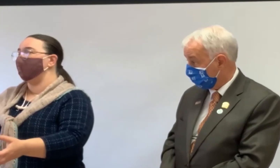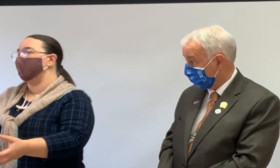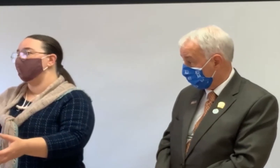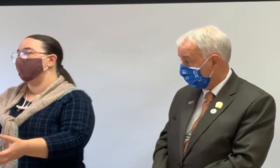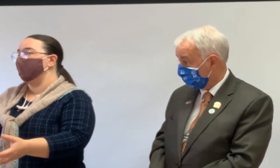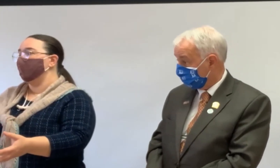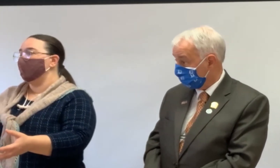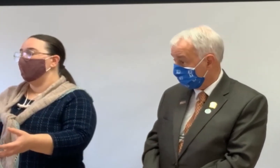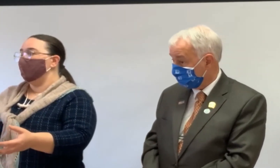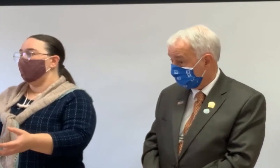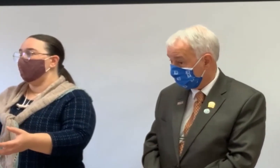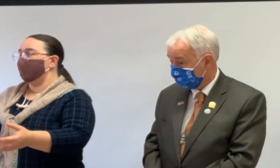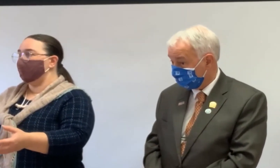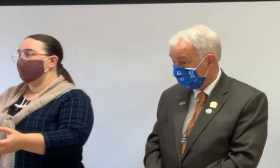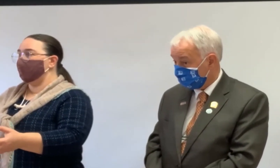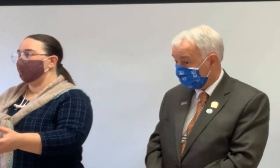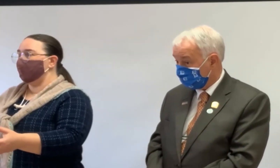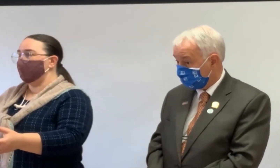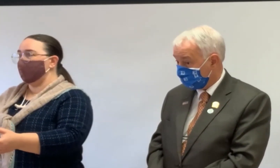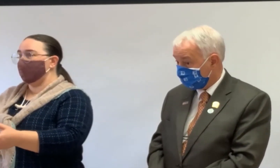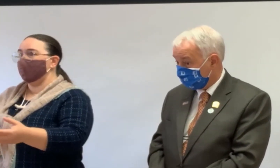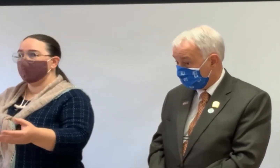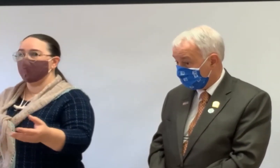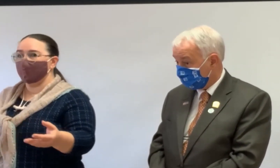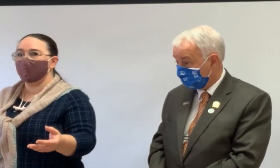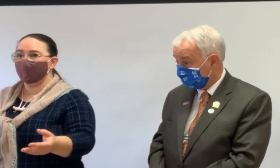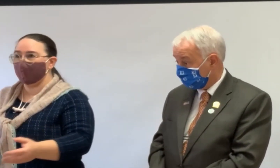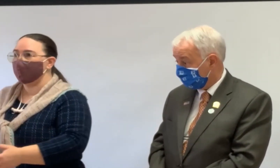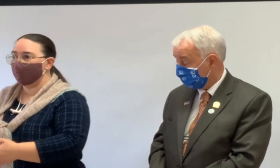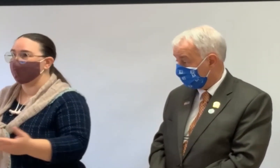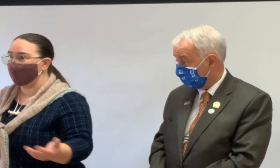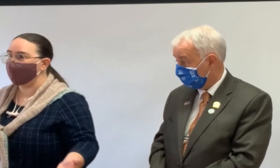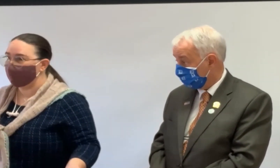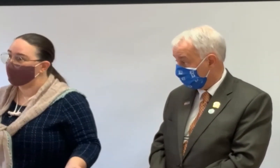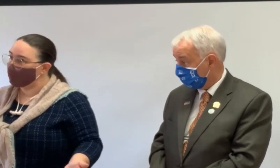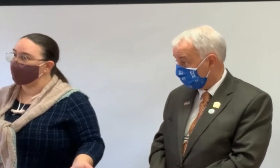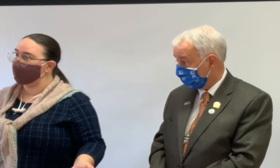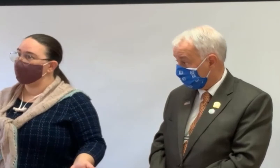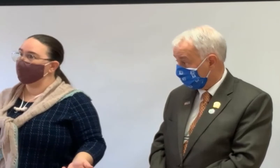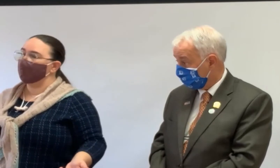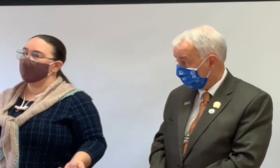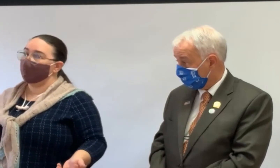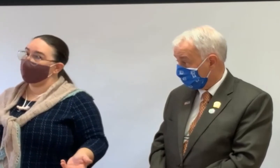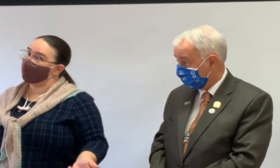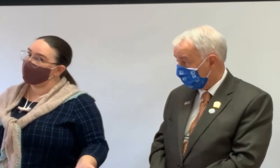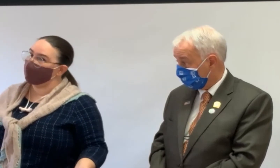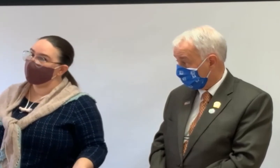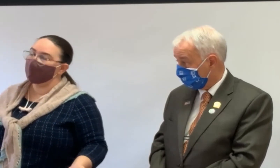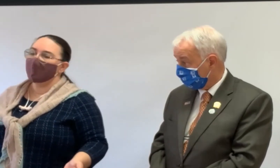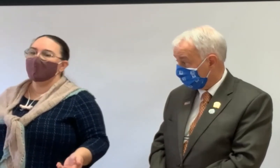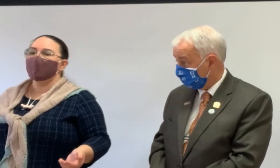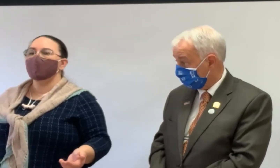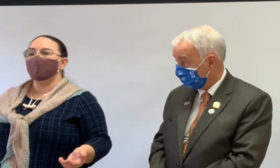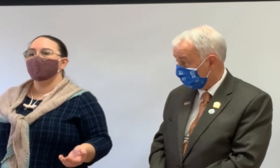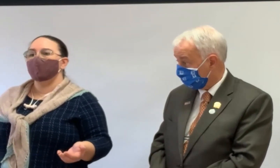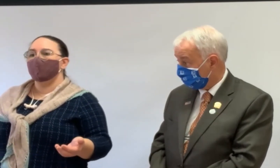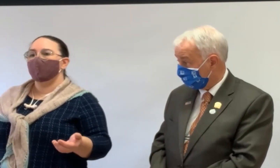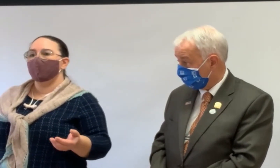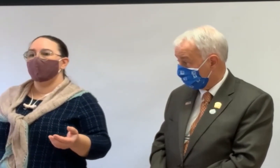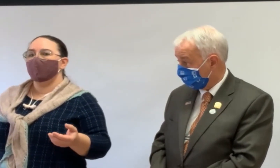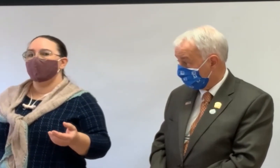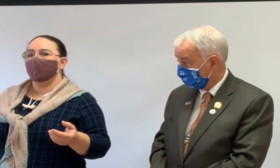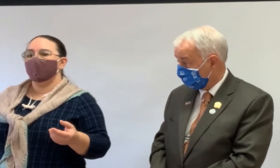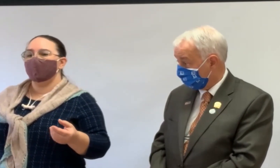lump every year. But if you, but that may actually be cheaper than paying rent somewhere else, probably is. So